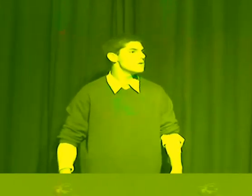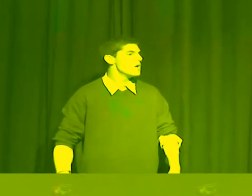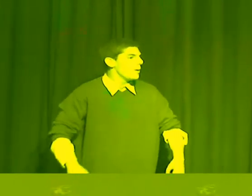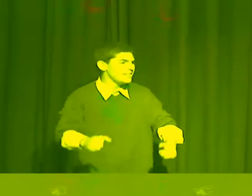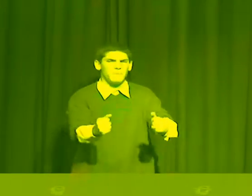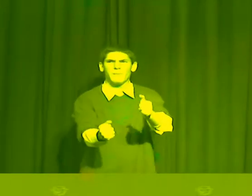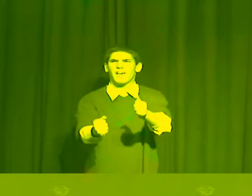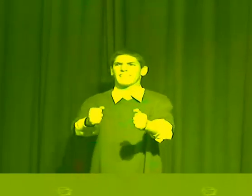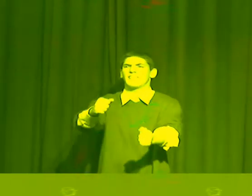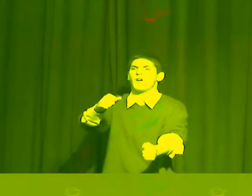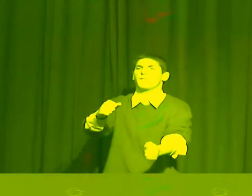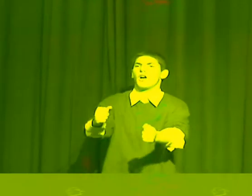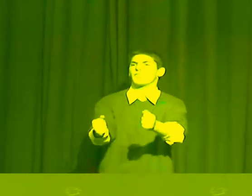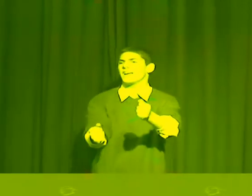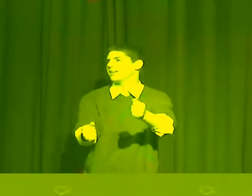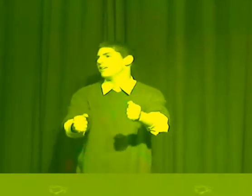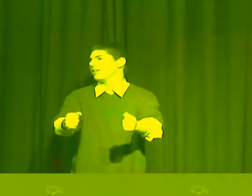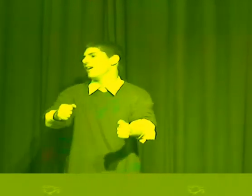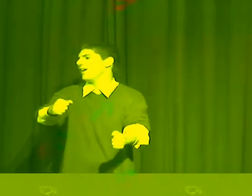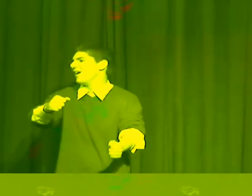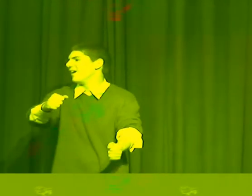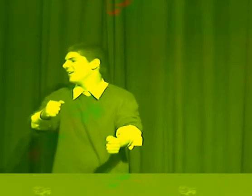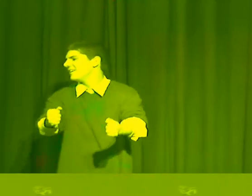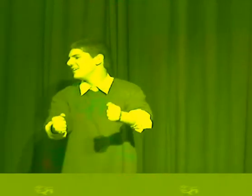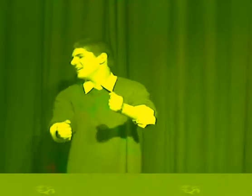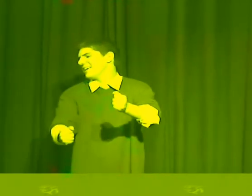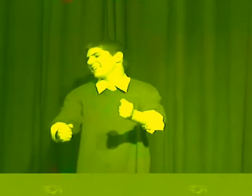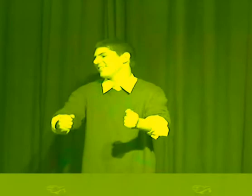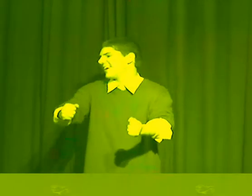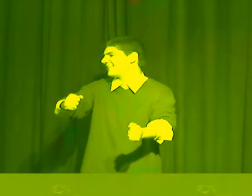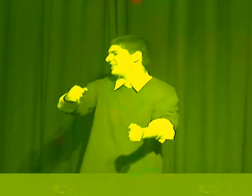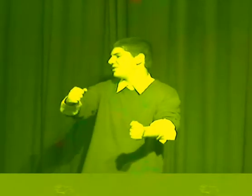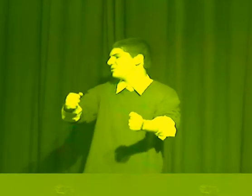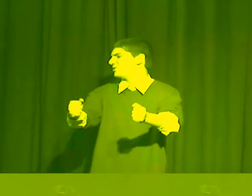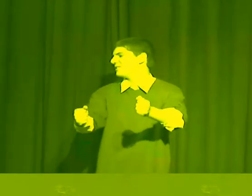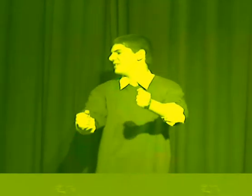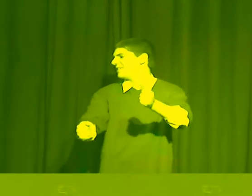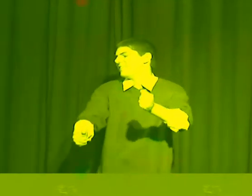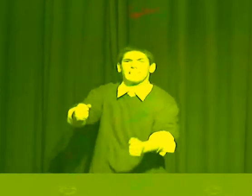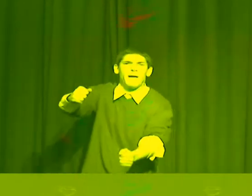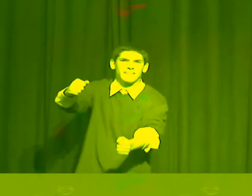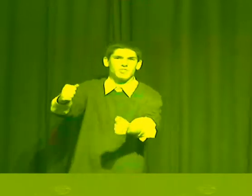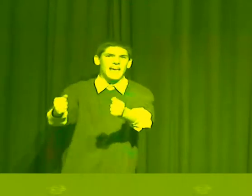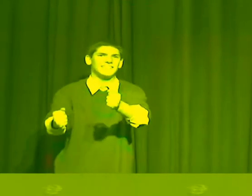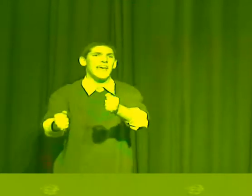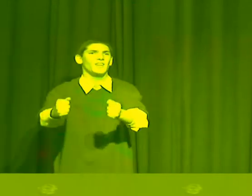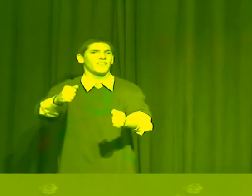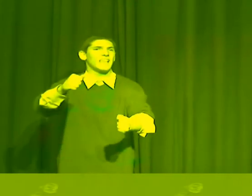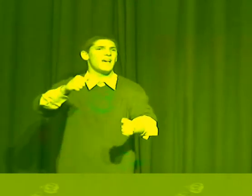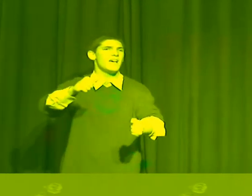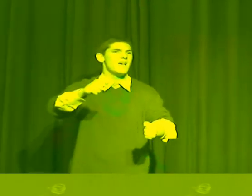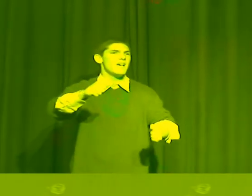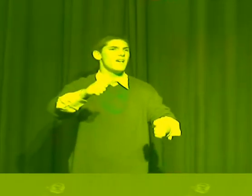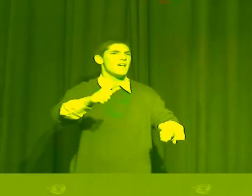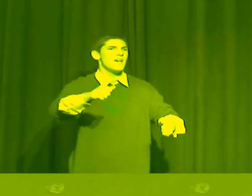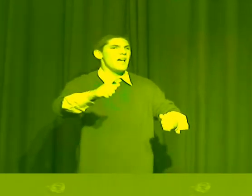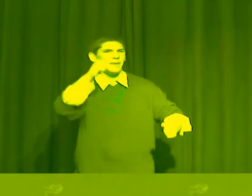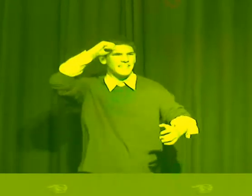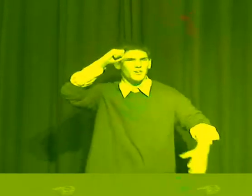I mean, do people honestly drive along and think, Aw, isn't that cute? Let's buy some Jack Daniels. And I